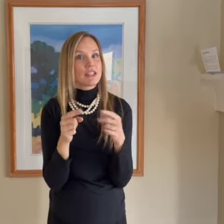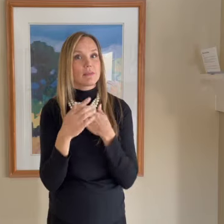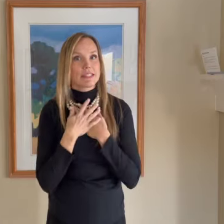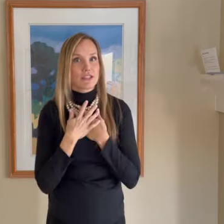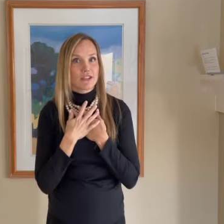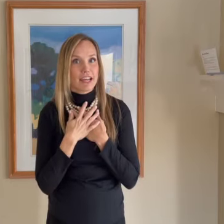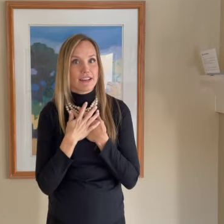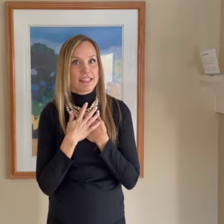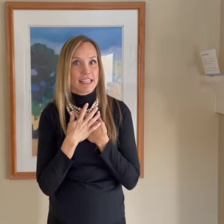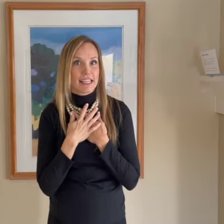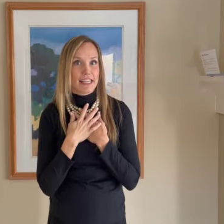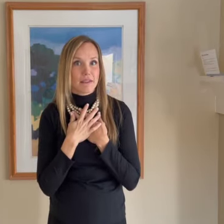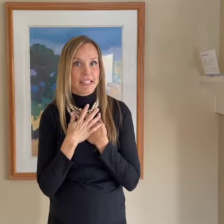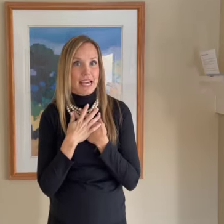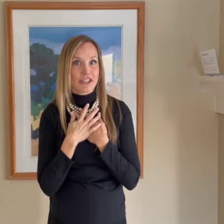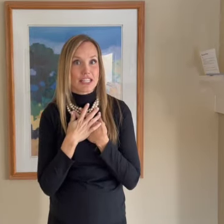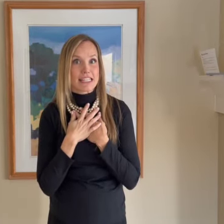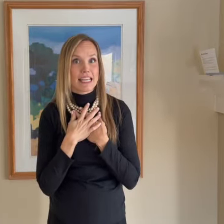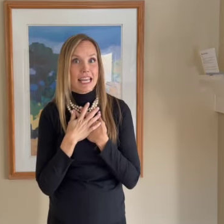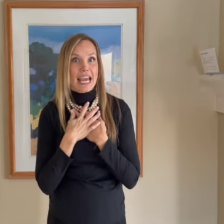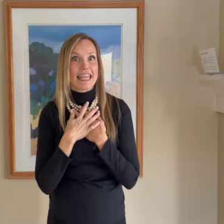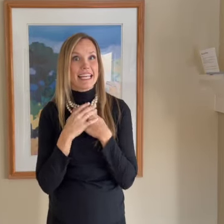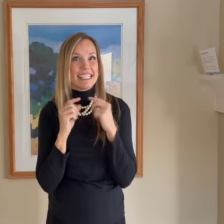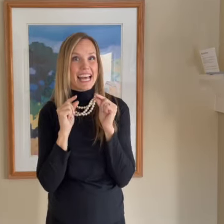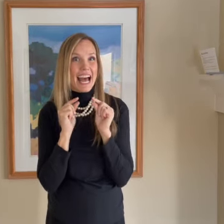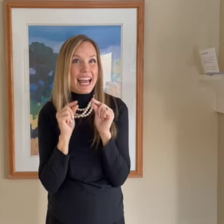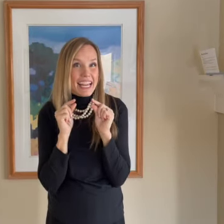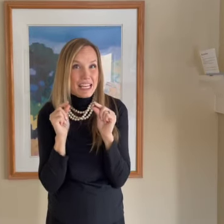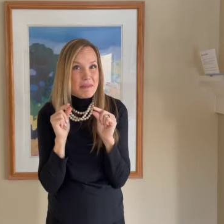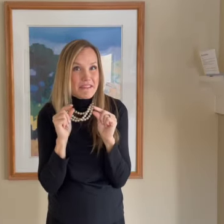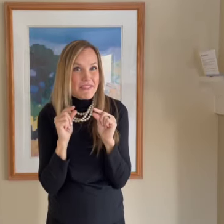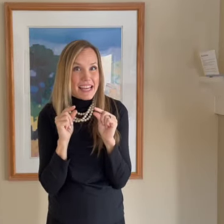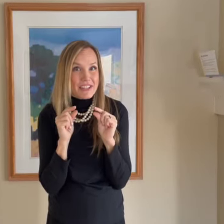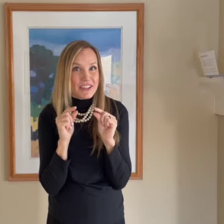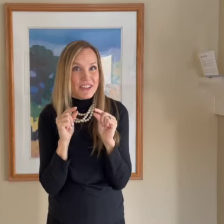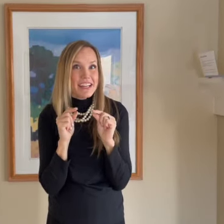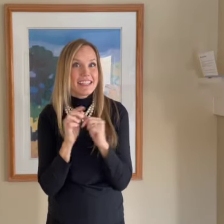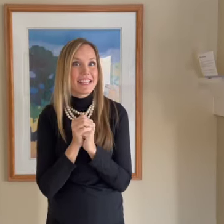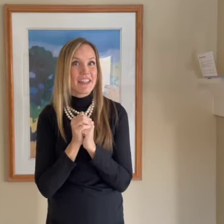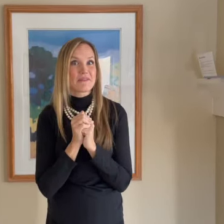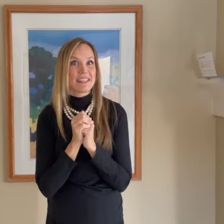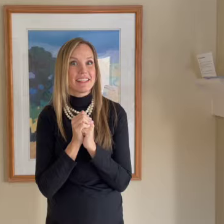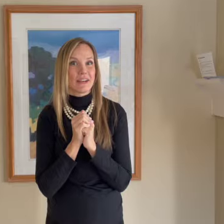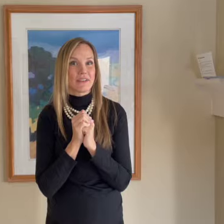with Sister Gunnel singing and with the actions, and then a tiny bit faster together with the soundtrack.